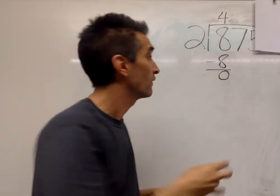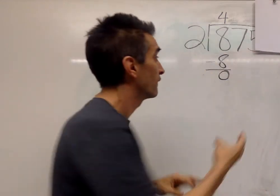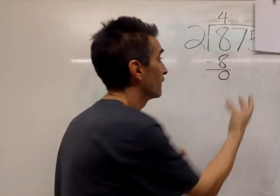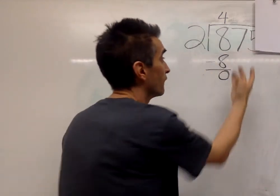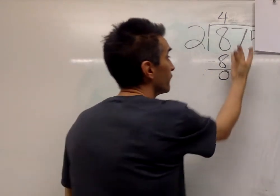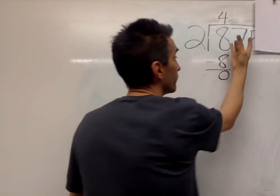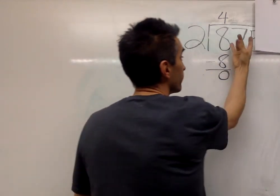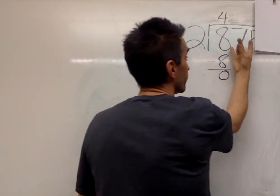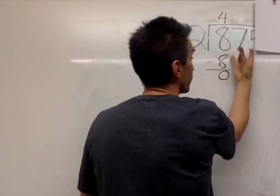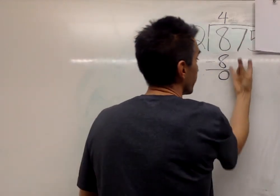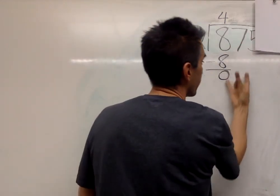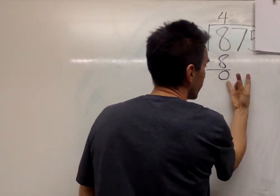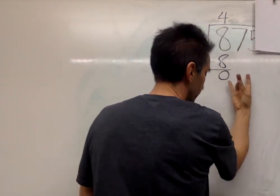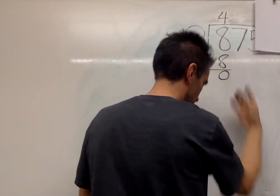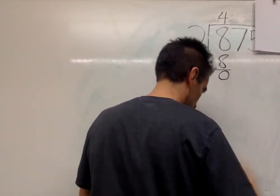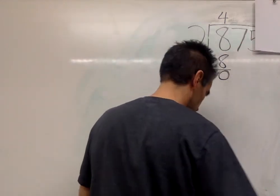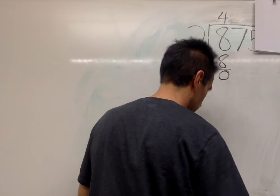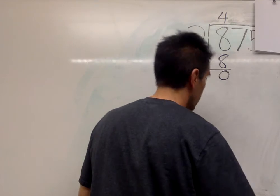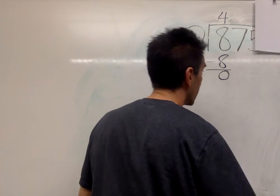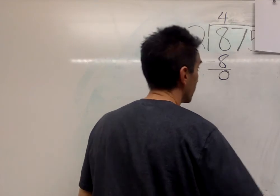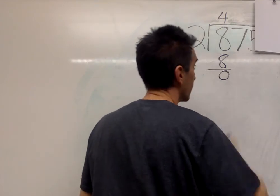Seven. Bring the seven down.